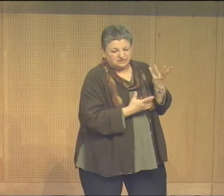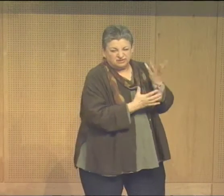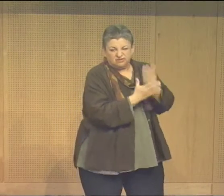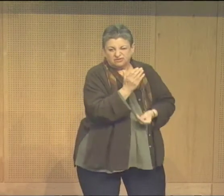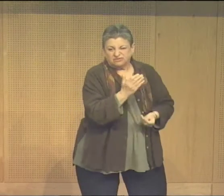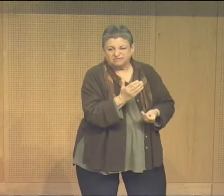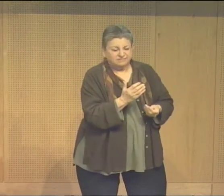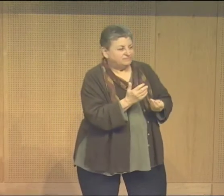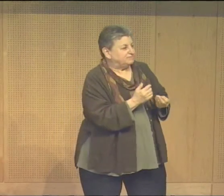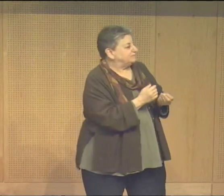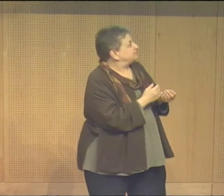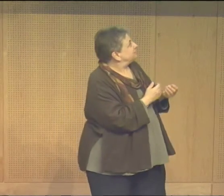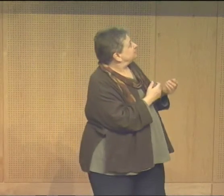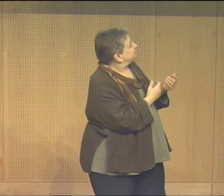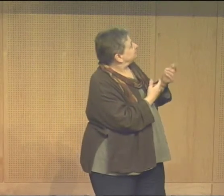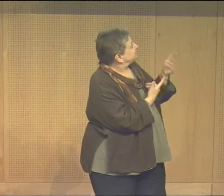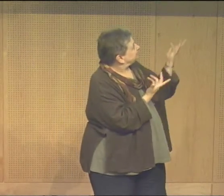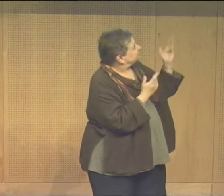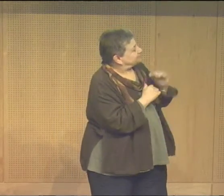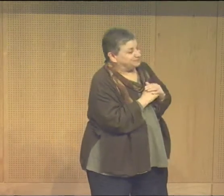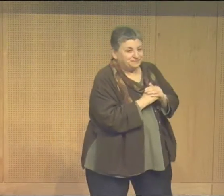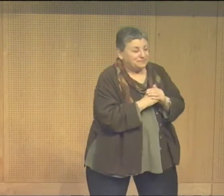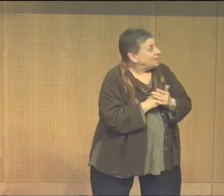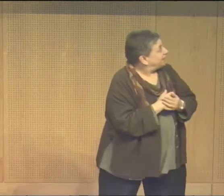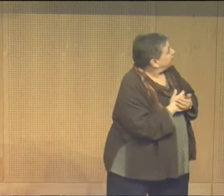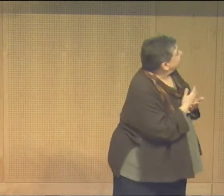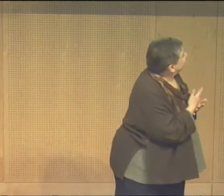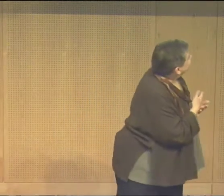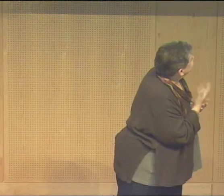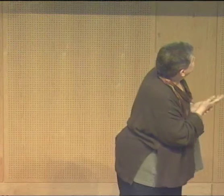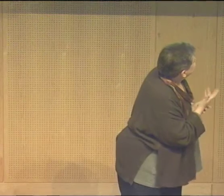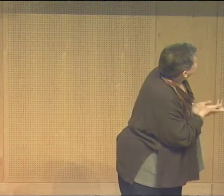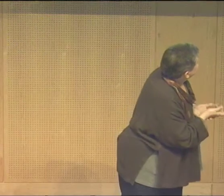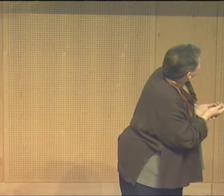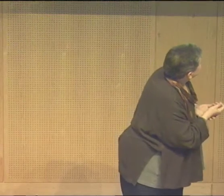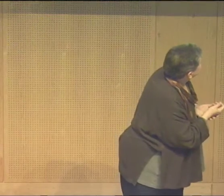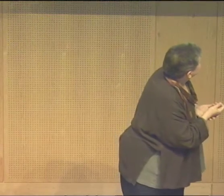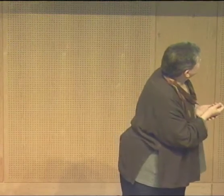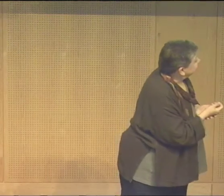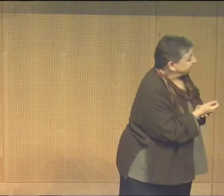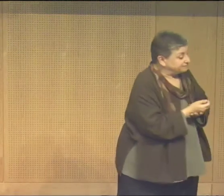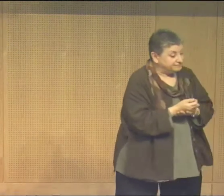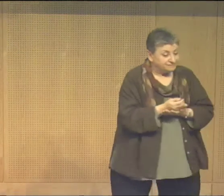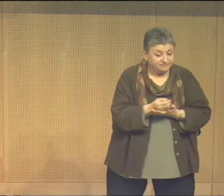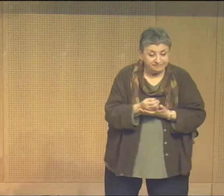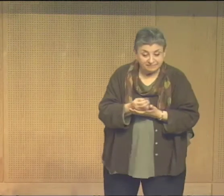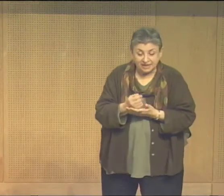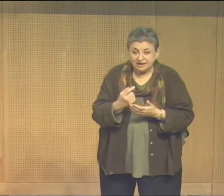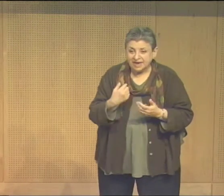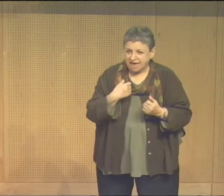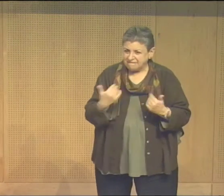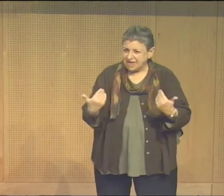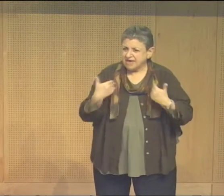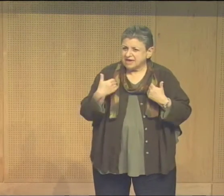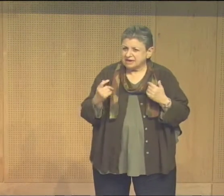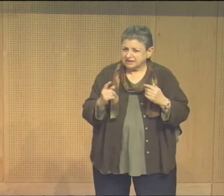original deaf artist movement he's passed away now but I did that in special tribute to him because he was the one who proposed that